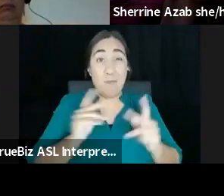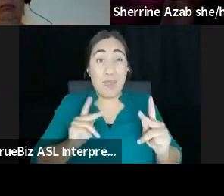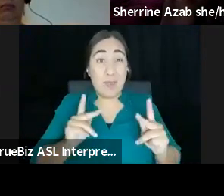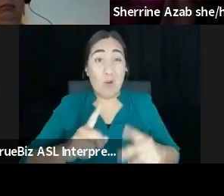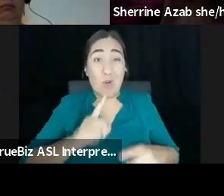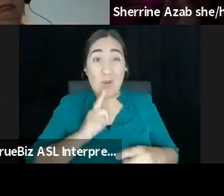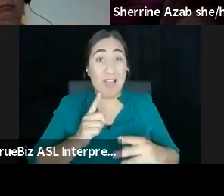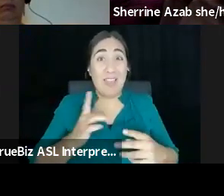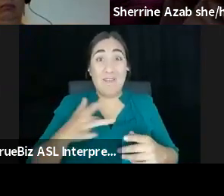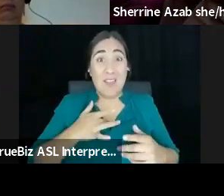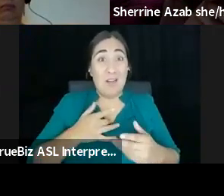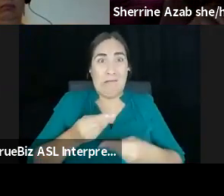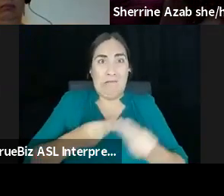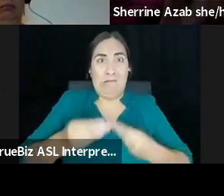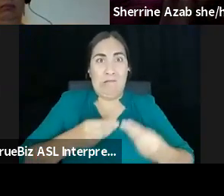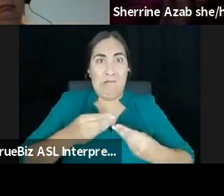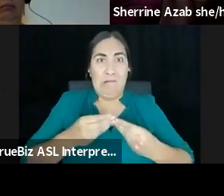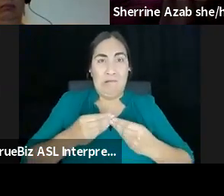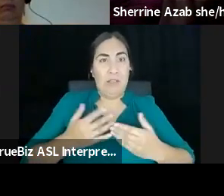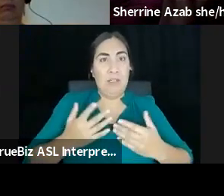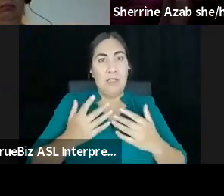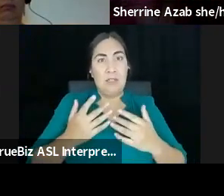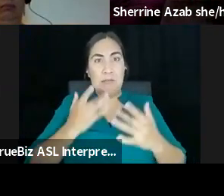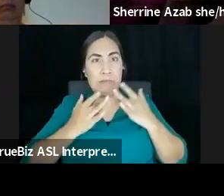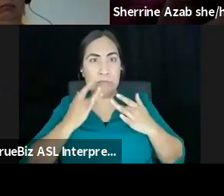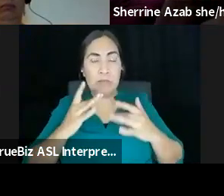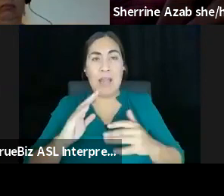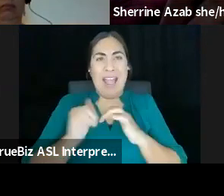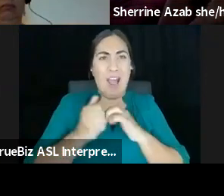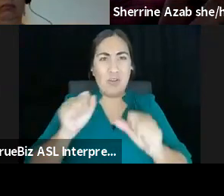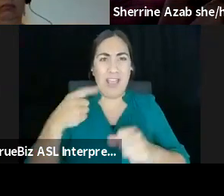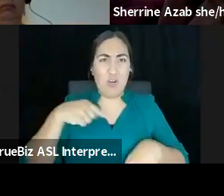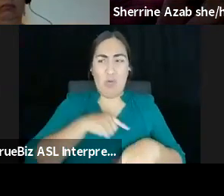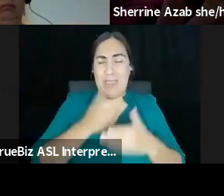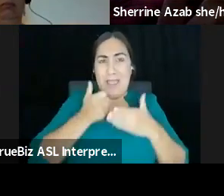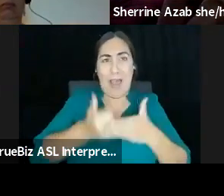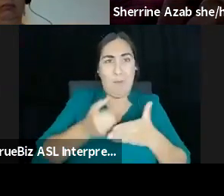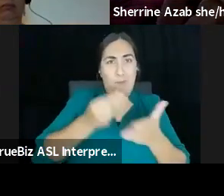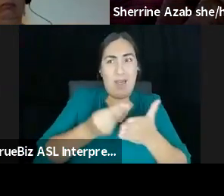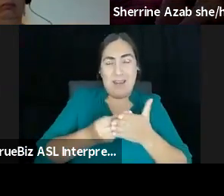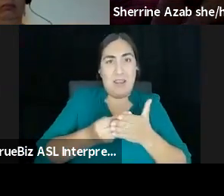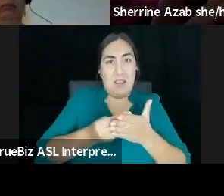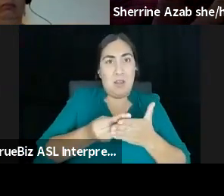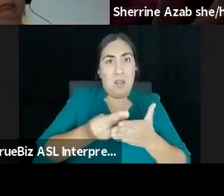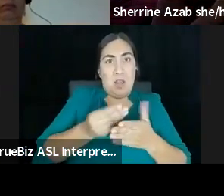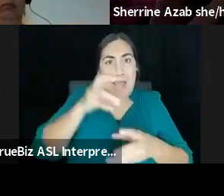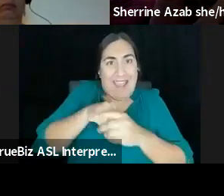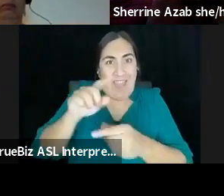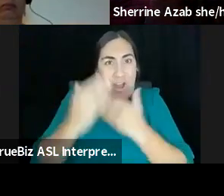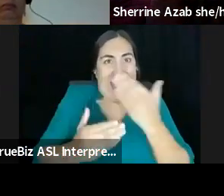way that we can get money in their hands. And so like, that's the like tension that we're constantly, cause we do have, I do think we have a very